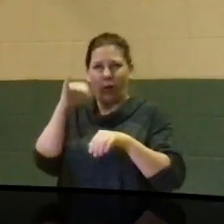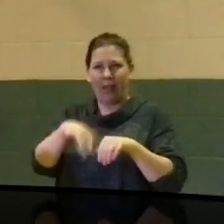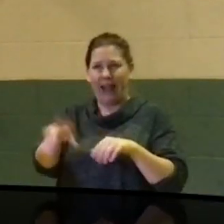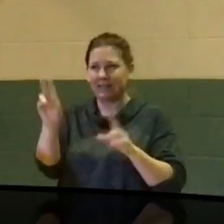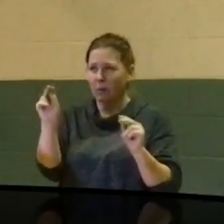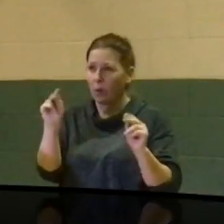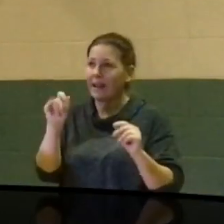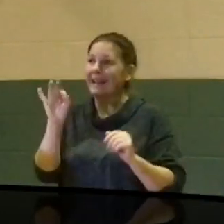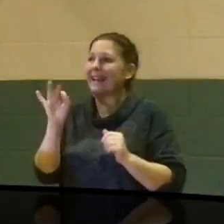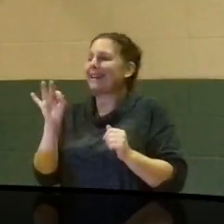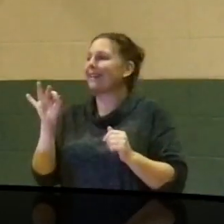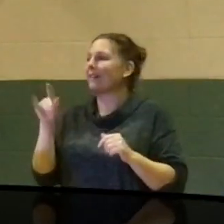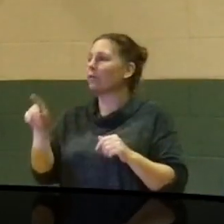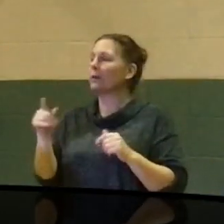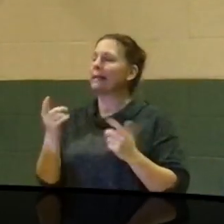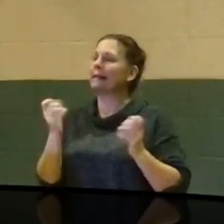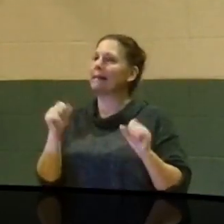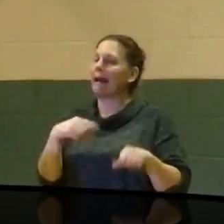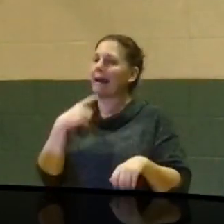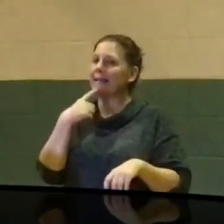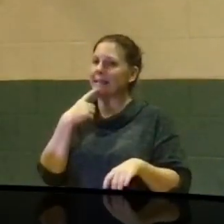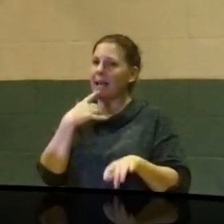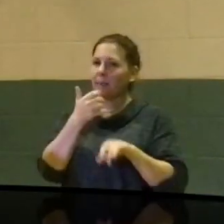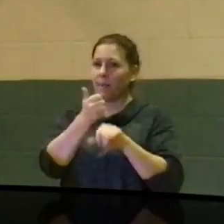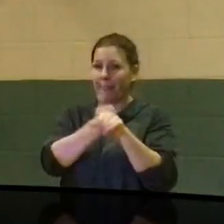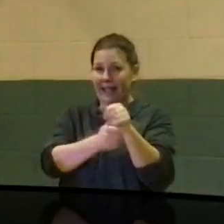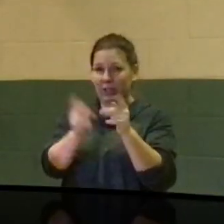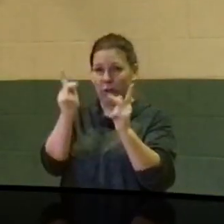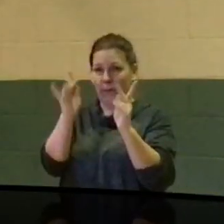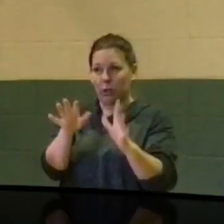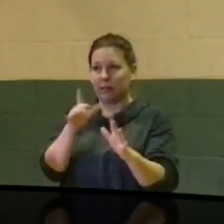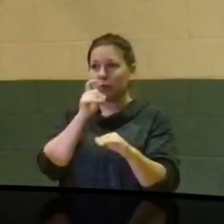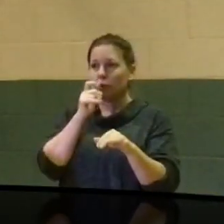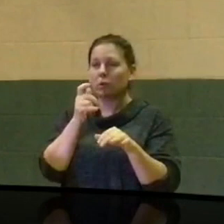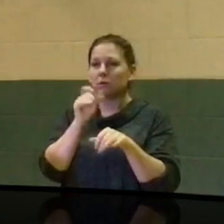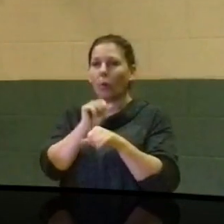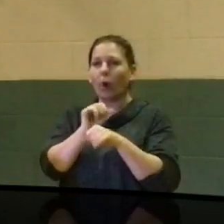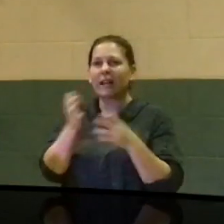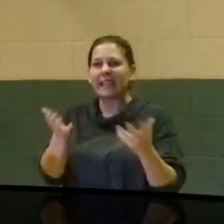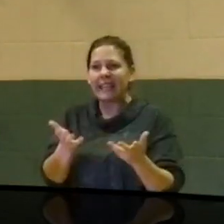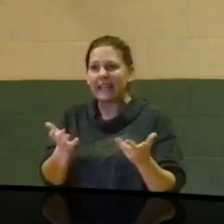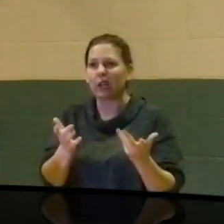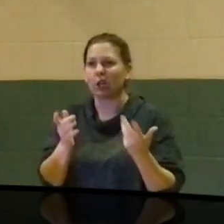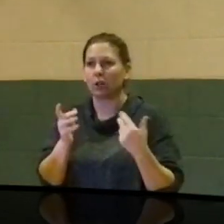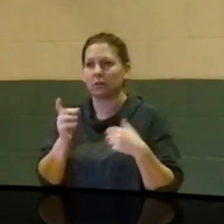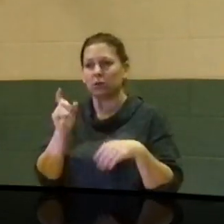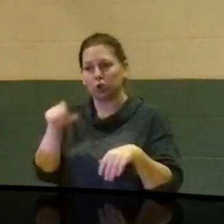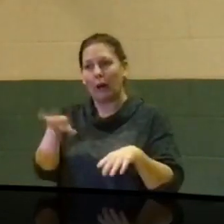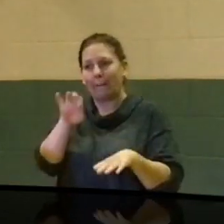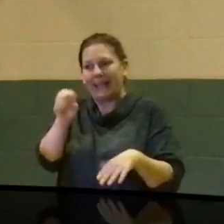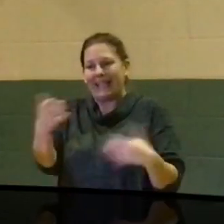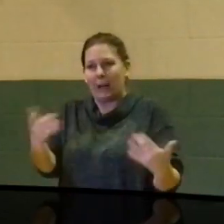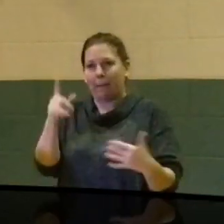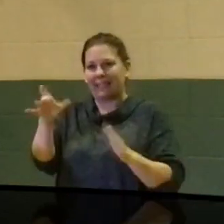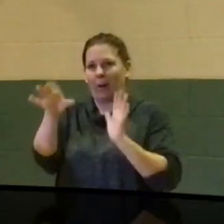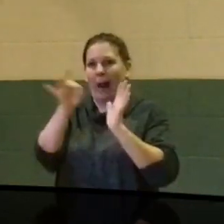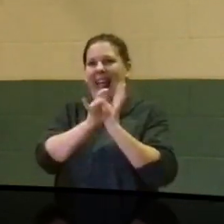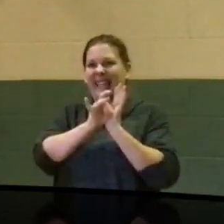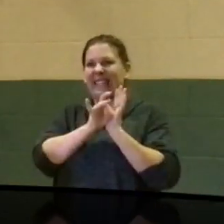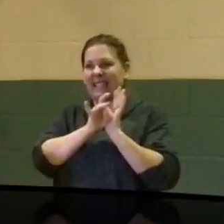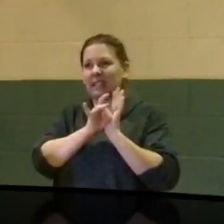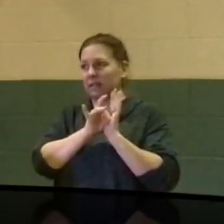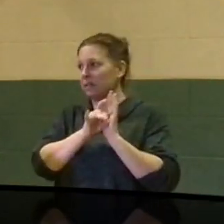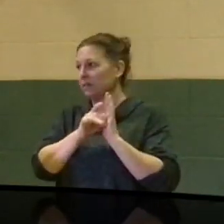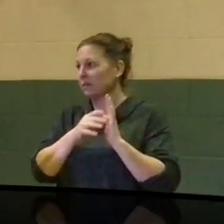we begin just to say, every person that is serving here deserves to be here because they were elected to be here.